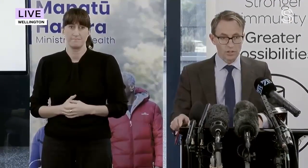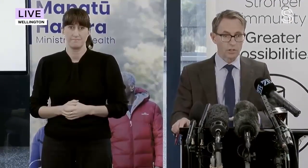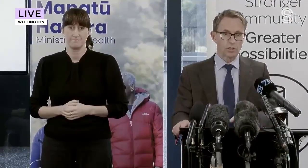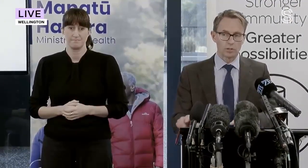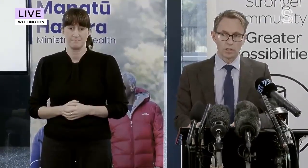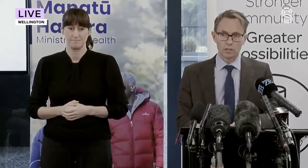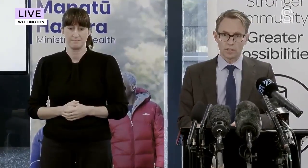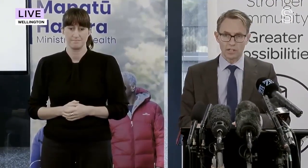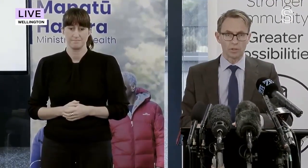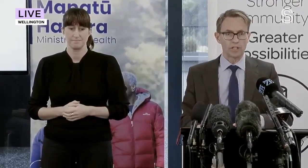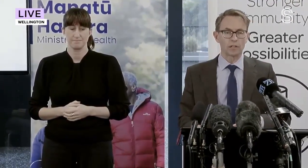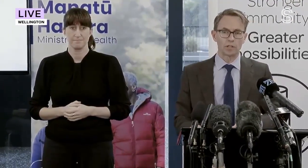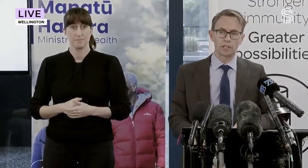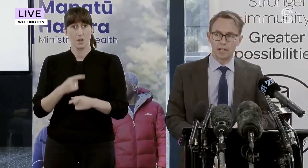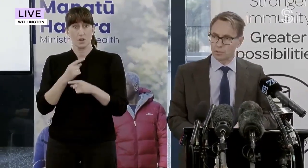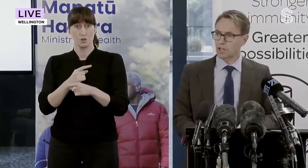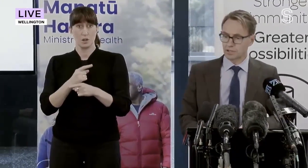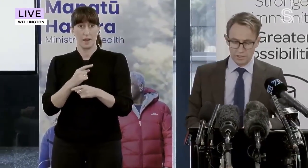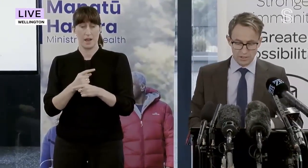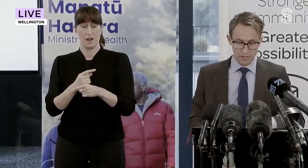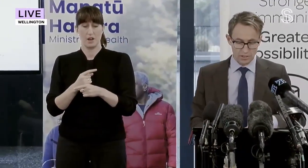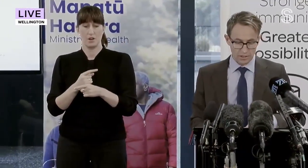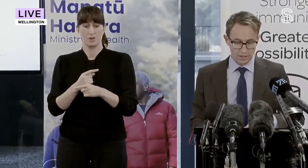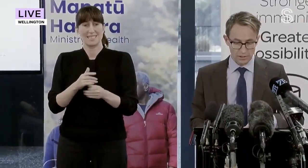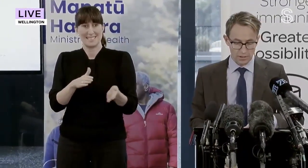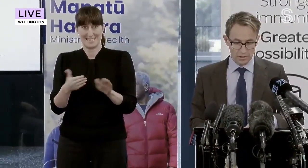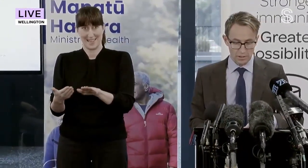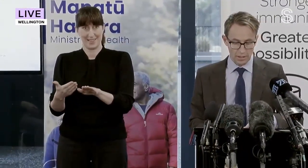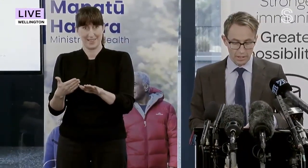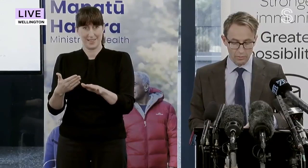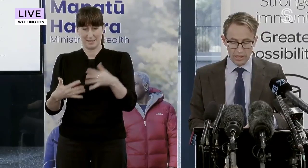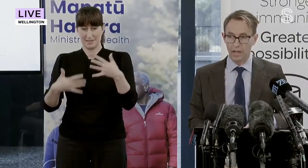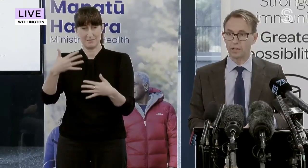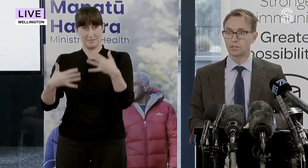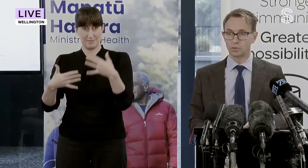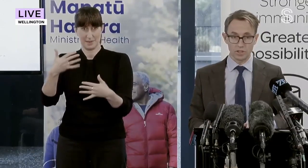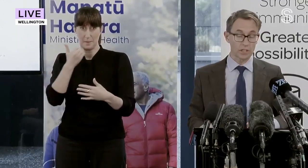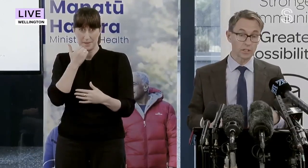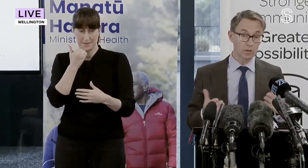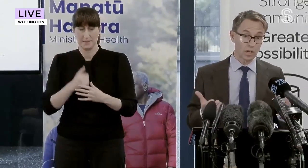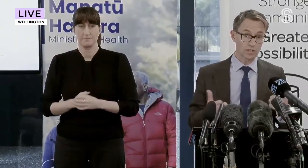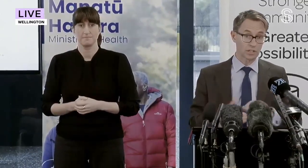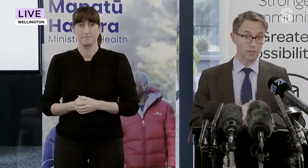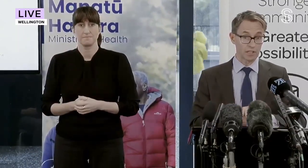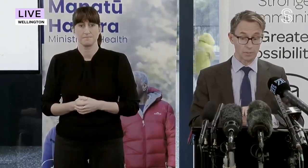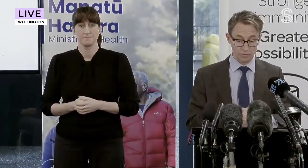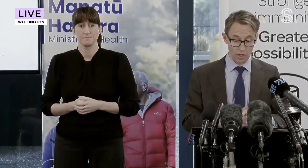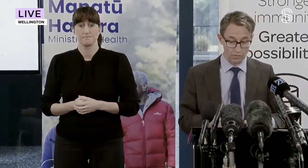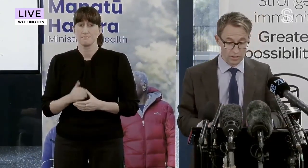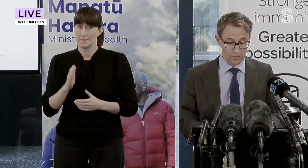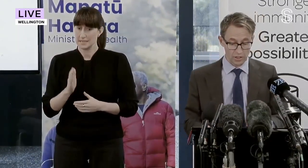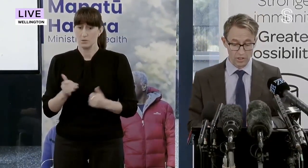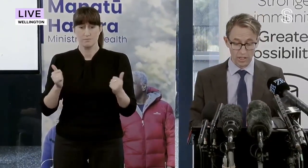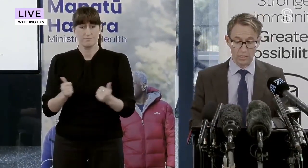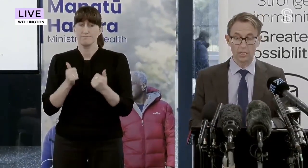Just on to the data we've done looking at our mortality statistics. And we are still seeing quite significant numbers of